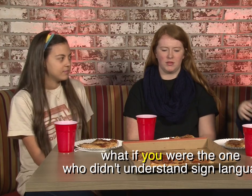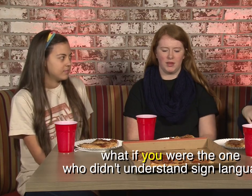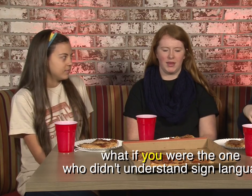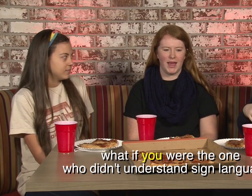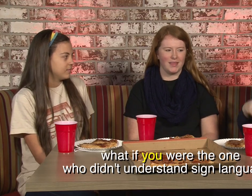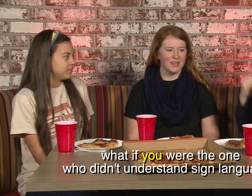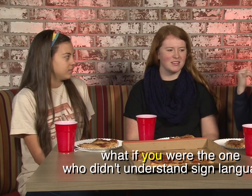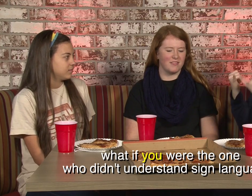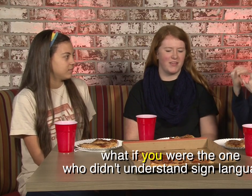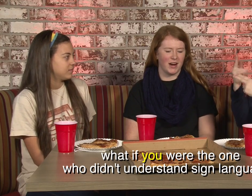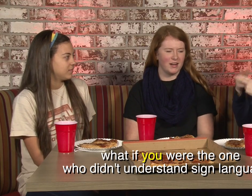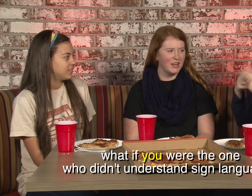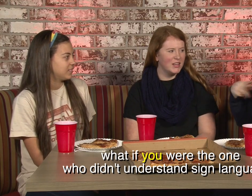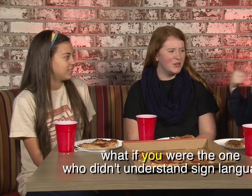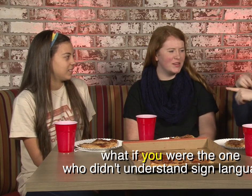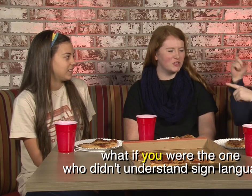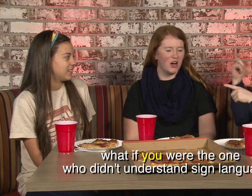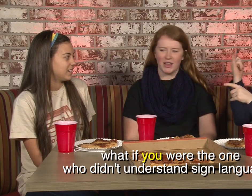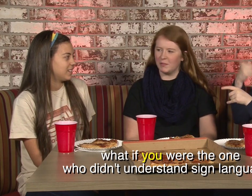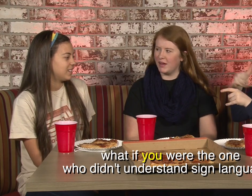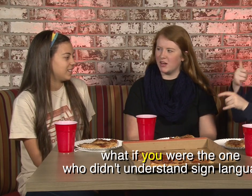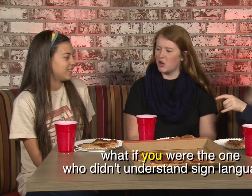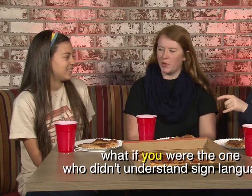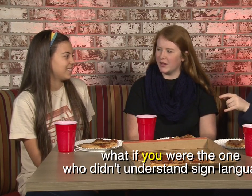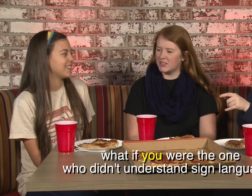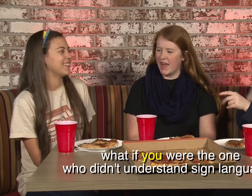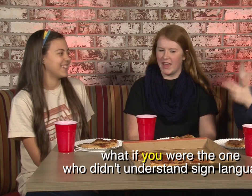Hey, that's not fair. You guys are talking, but I don't know what you're saying.